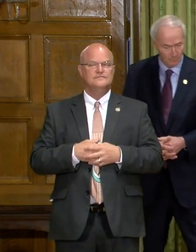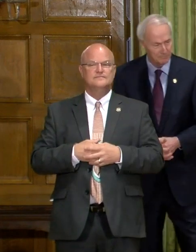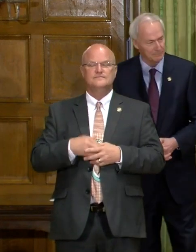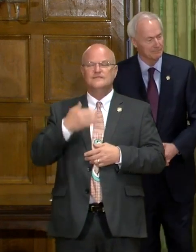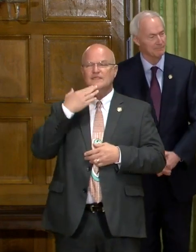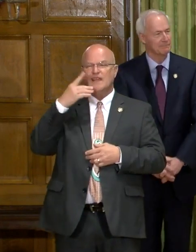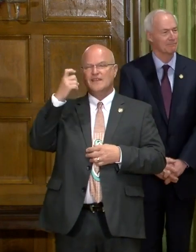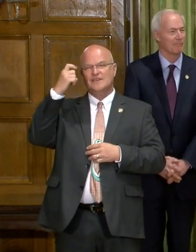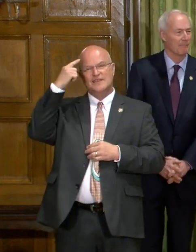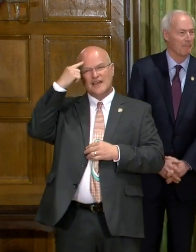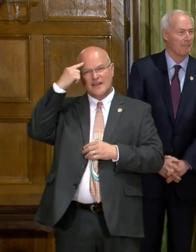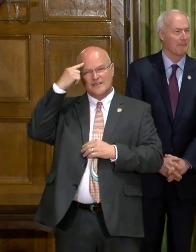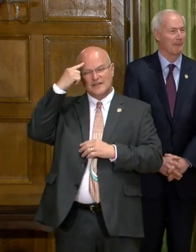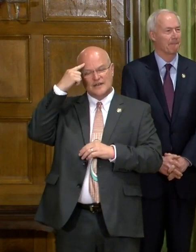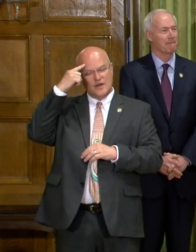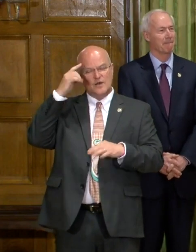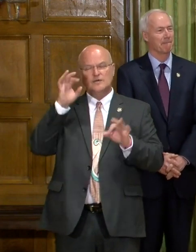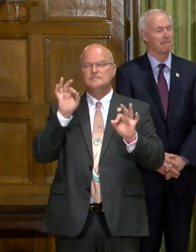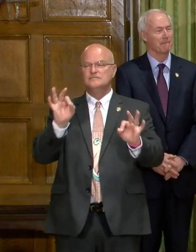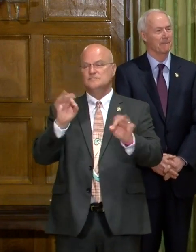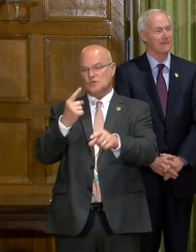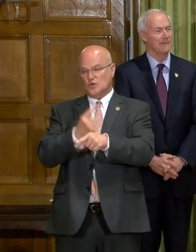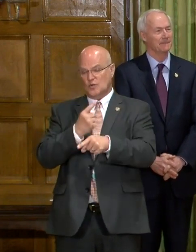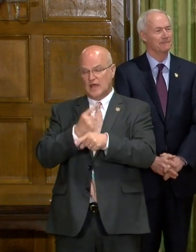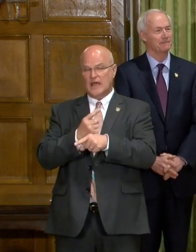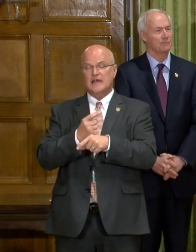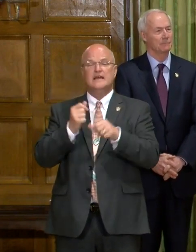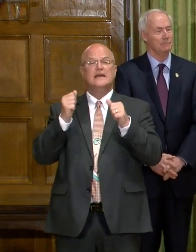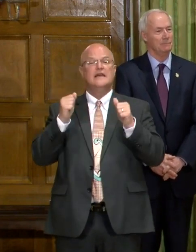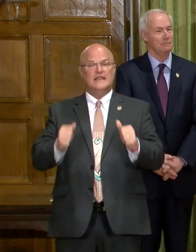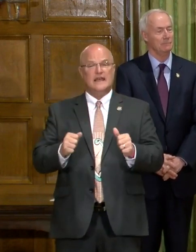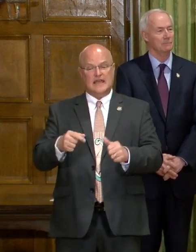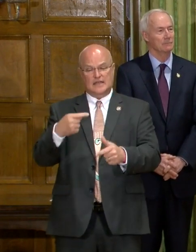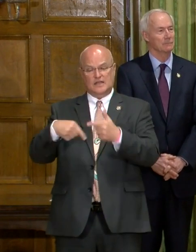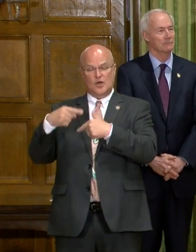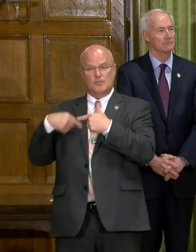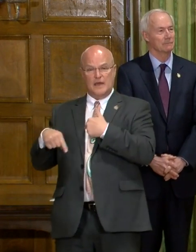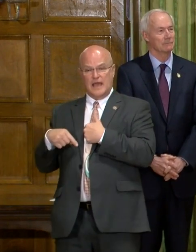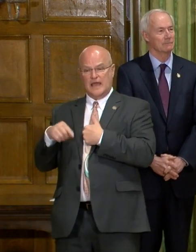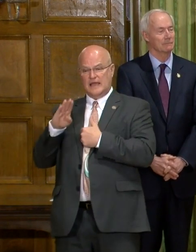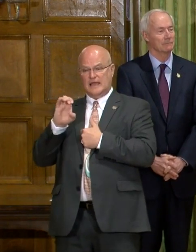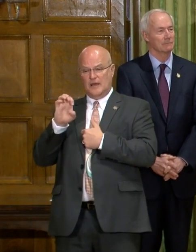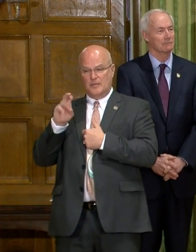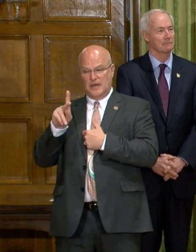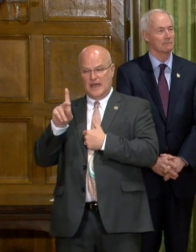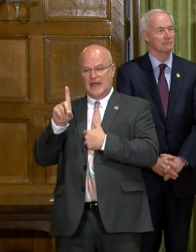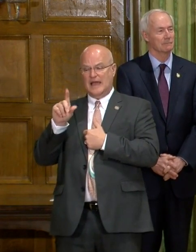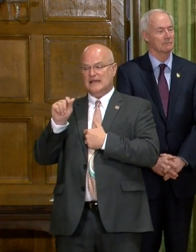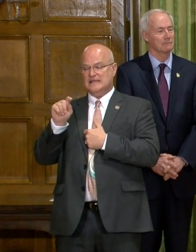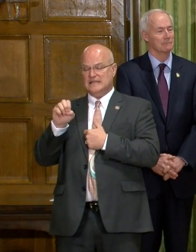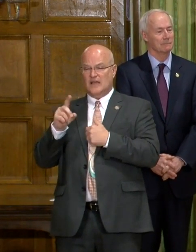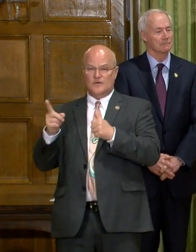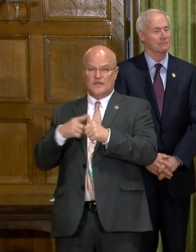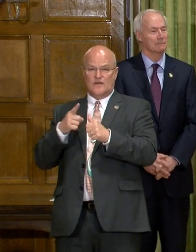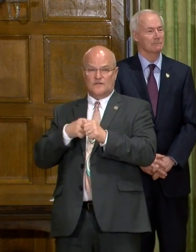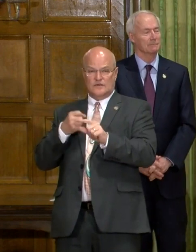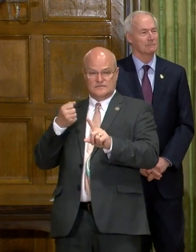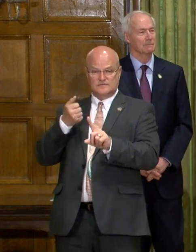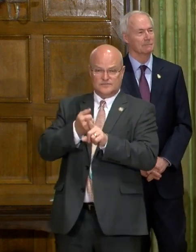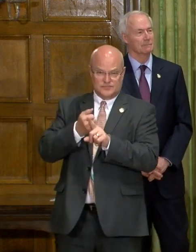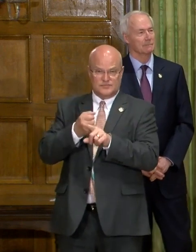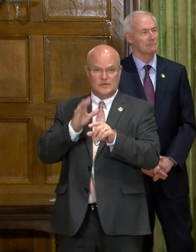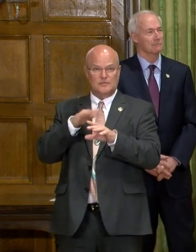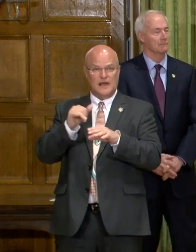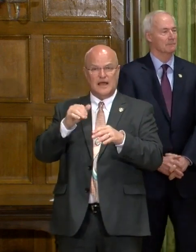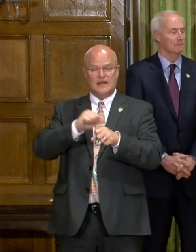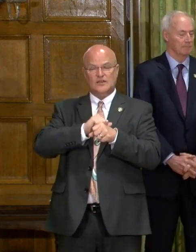Thank you, Governor. And that's exactly correct that they'll be able to go back and back date to when they're they were first affected by the